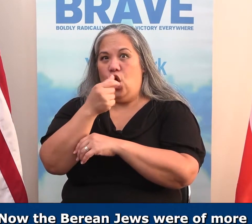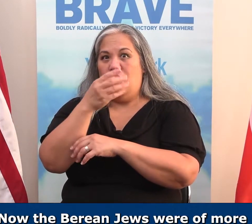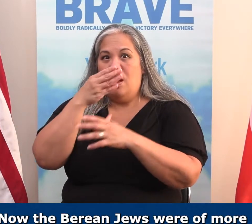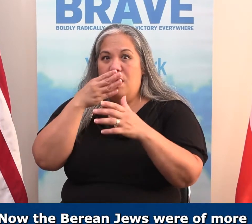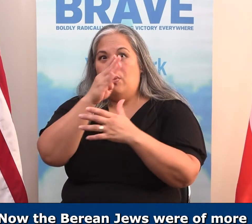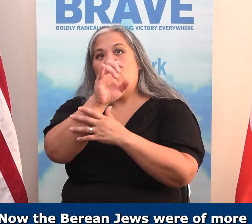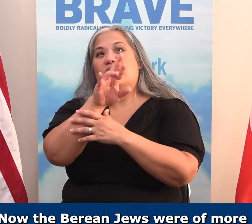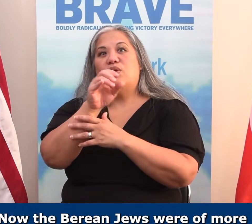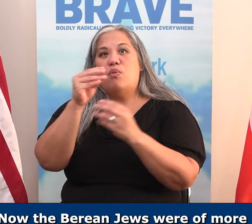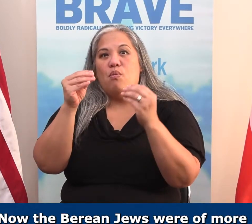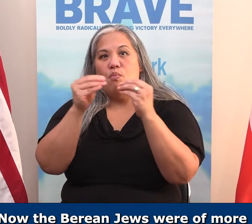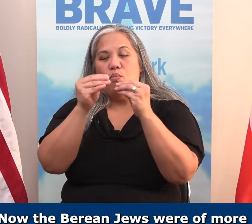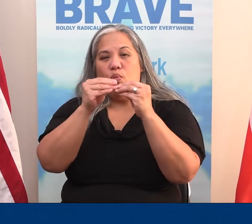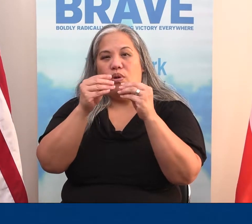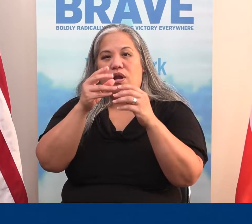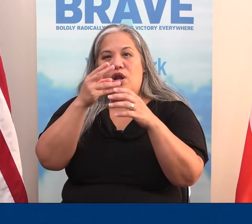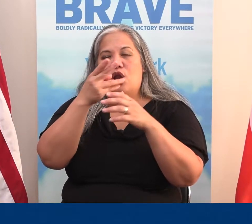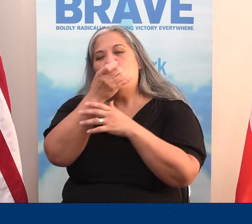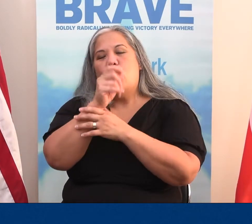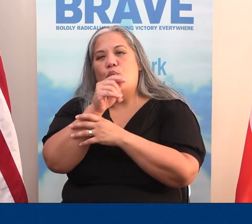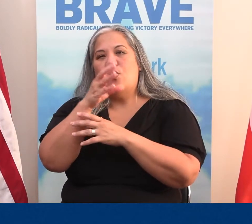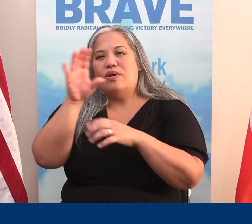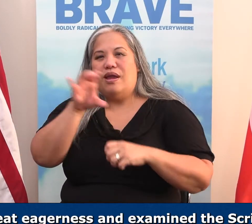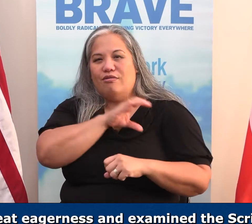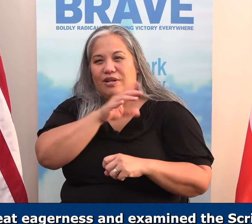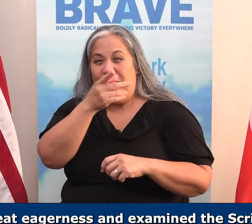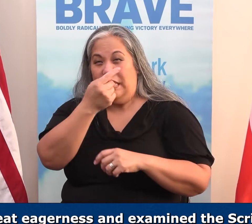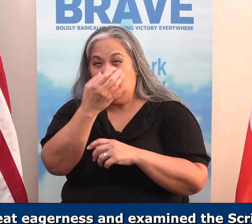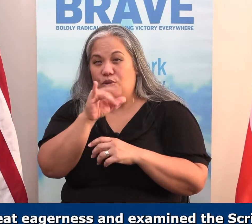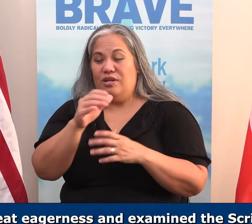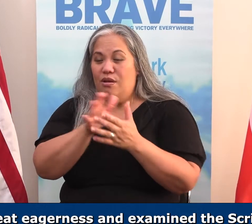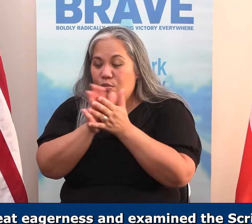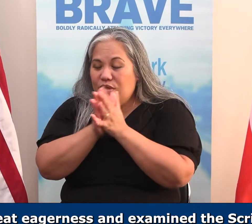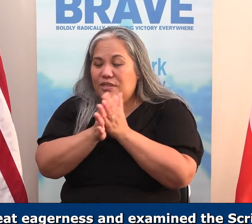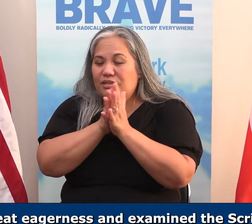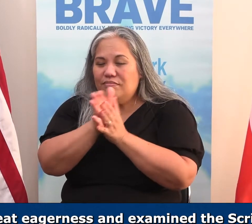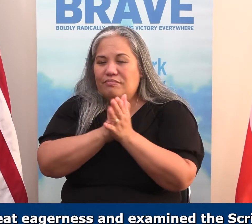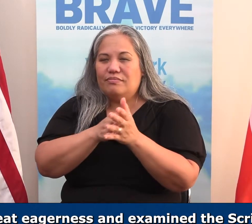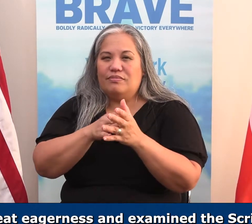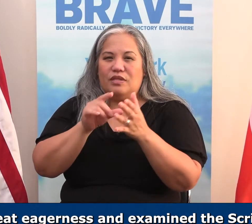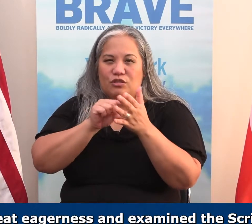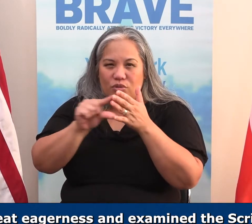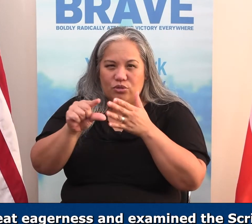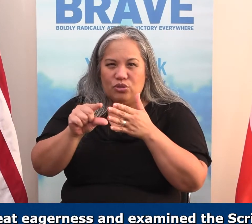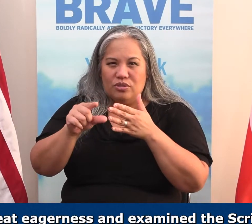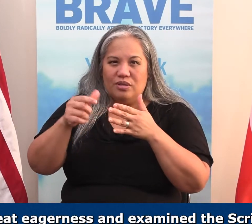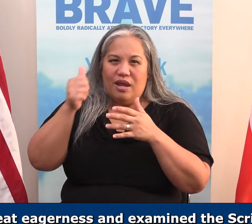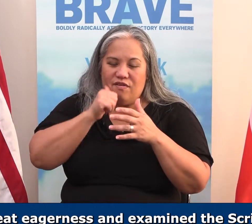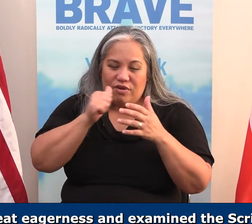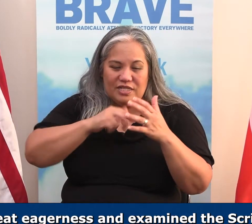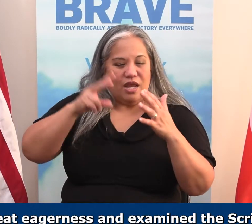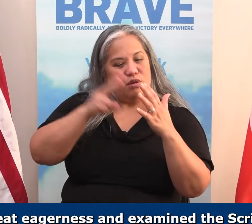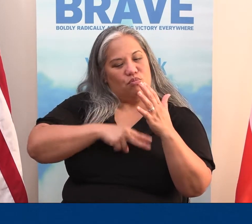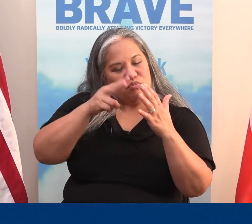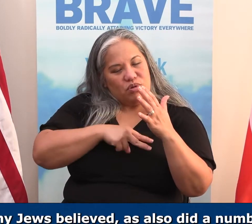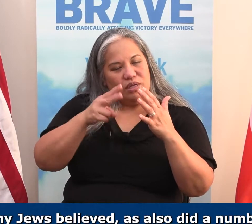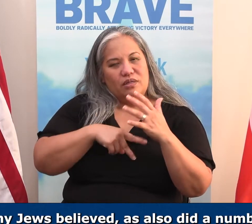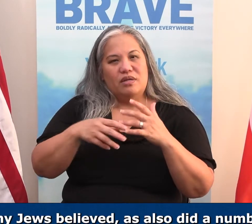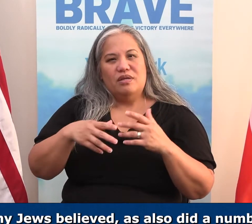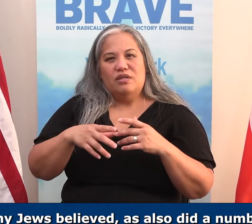a more noble character than the Thessalonians, but they received the message of great eagerness and examined the scriptures every day to see if what Paul said was true. Many of the Jews